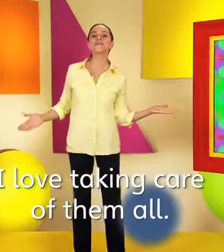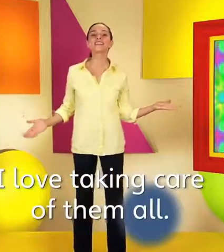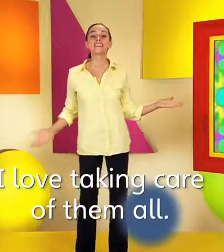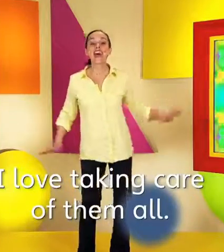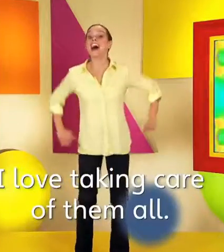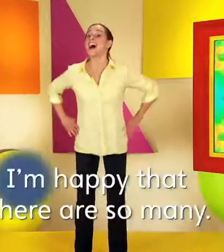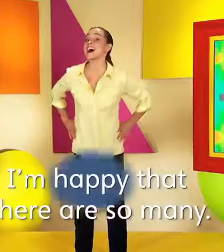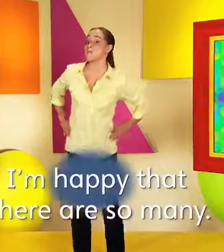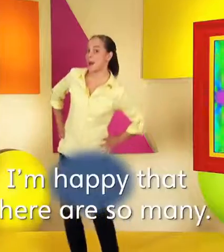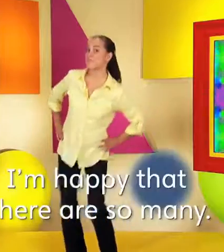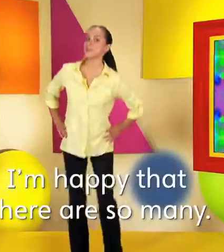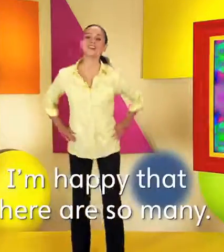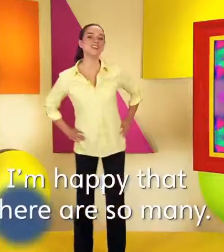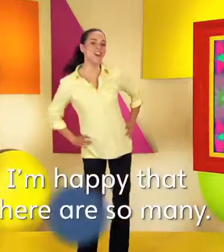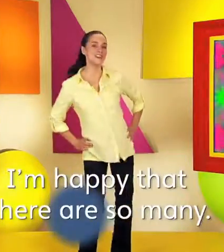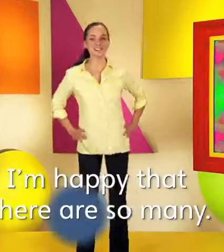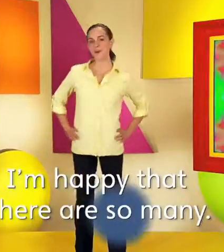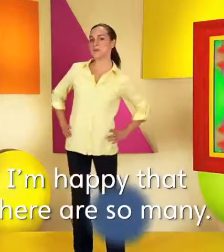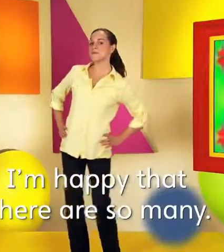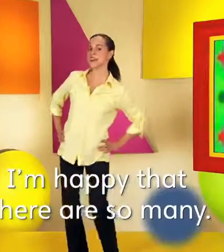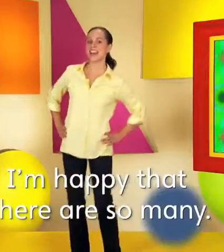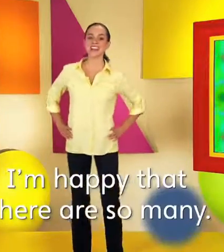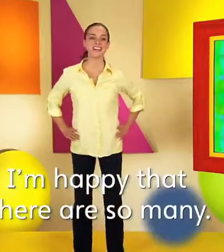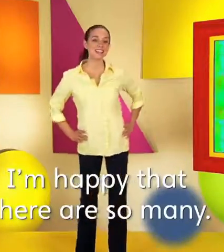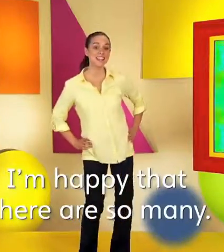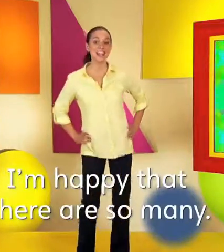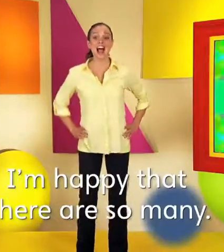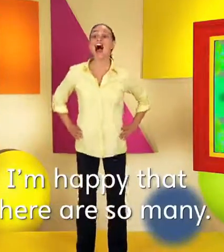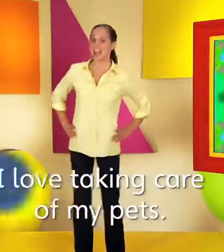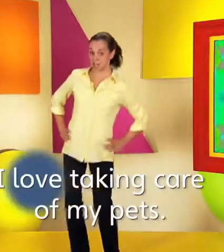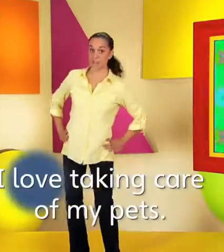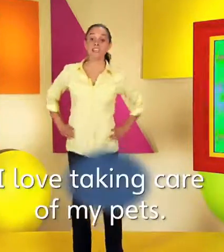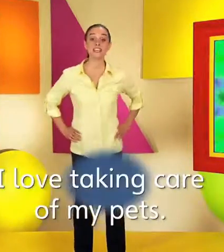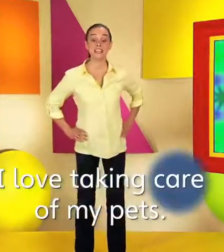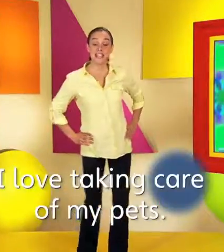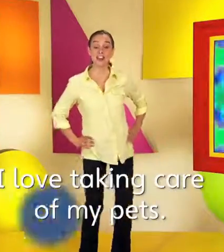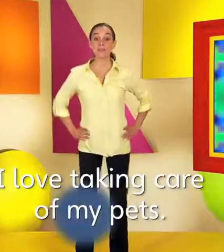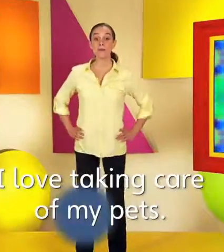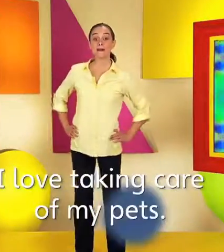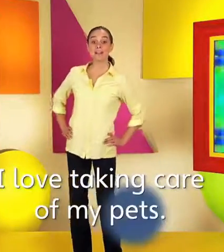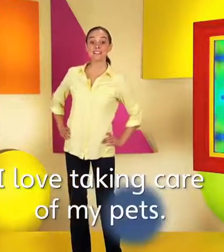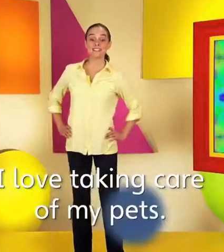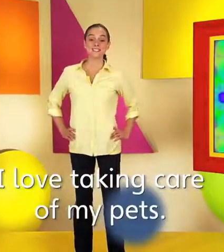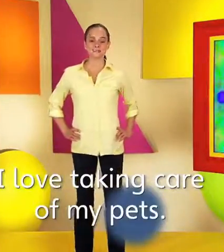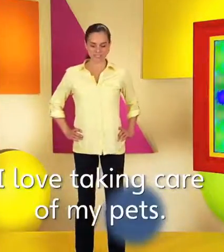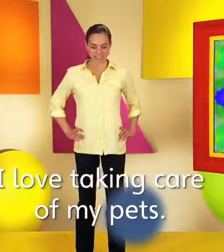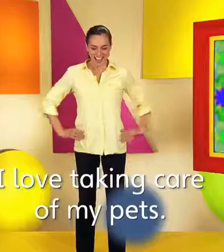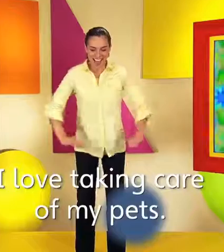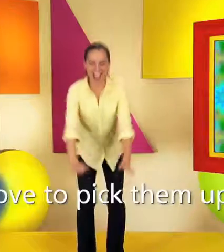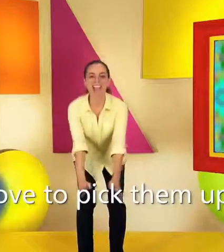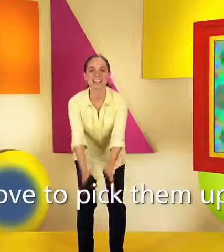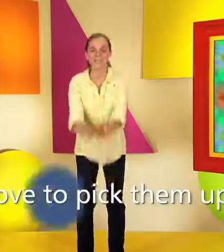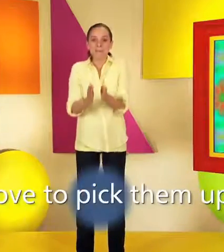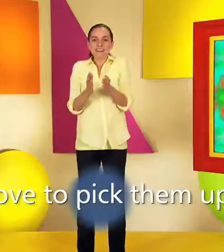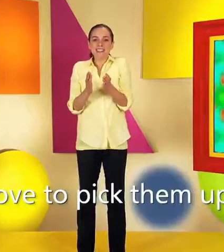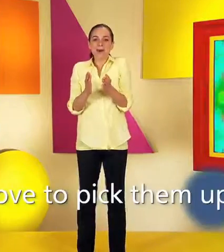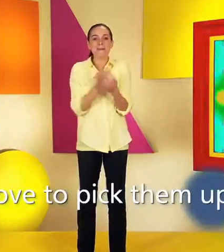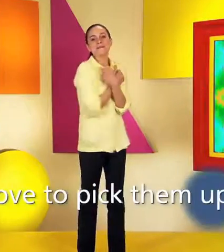I'm happy that there are so many I love taking care of my pets I love to pick them up